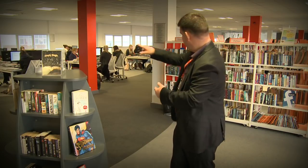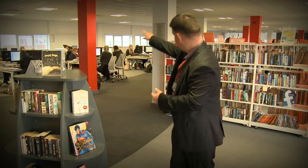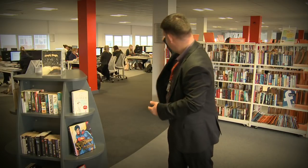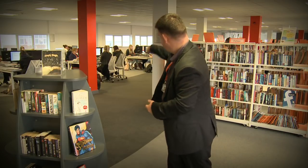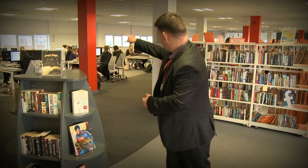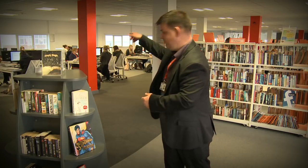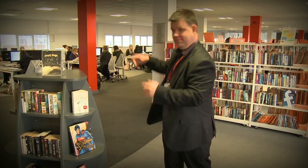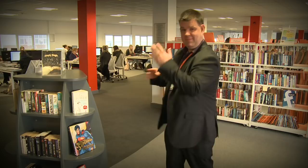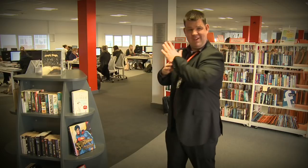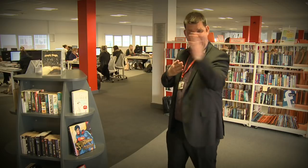of books.